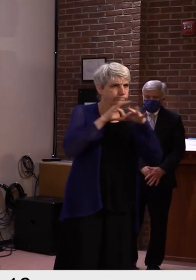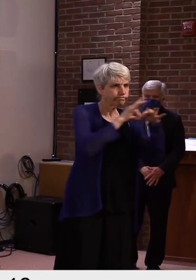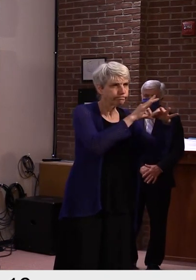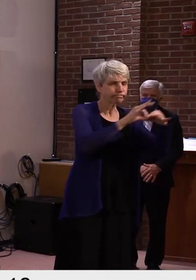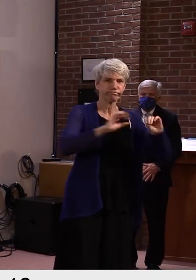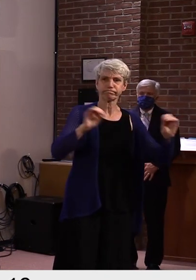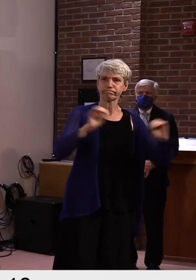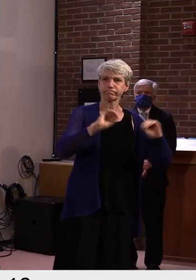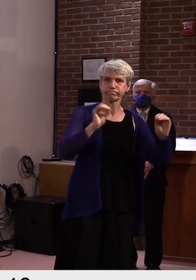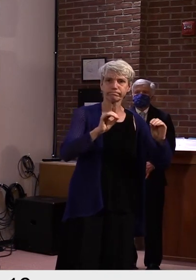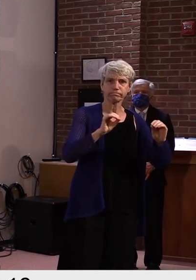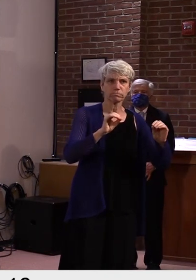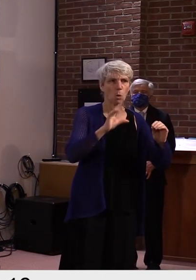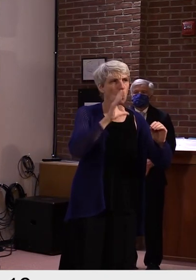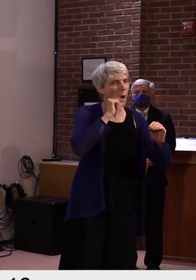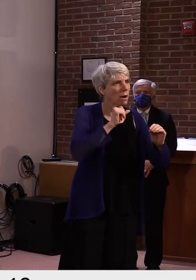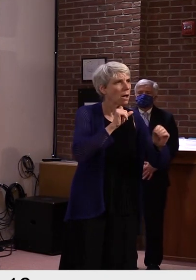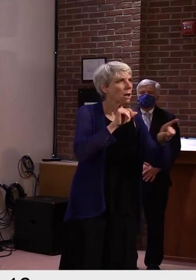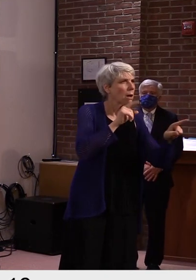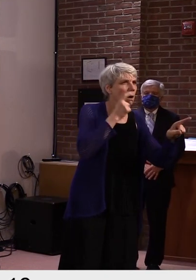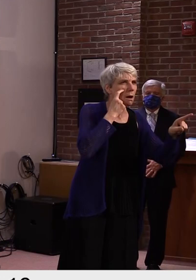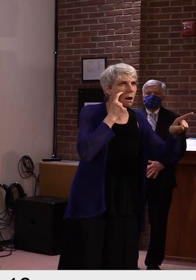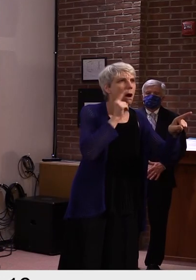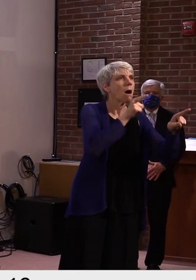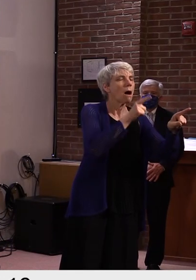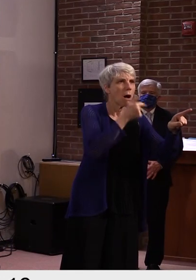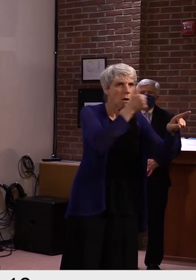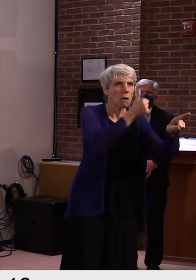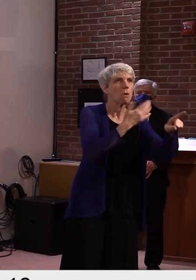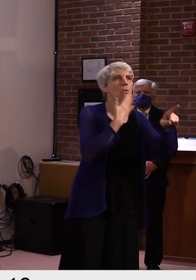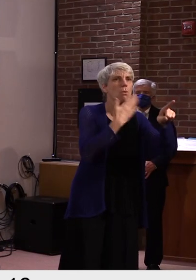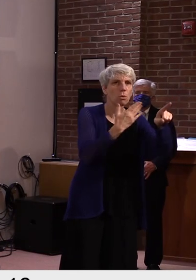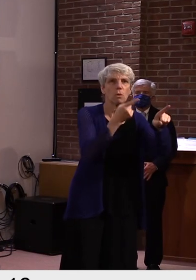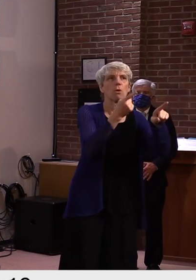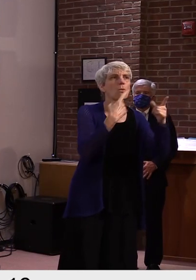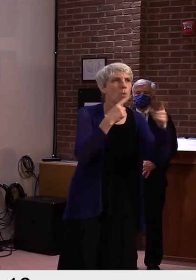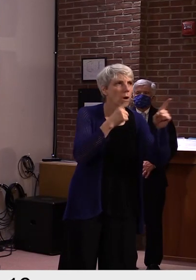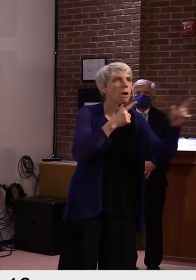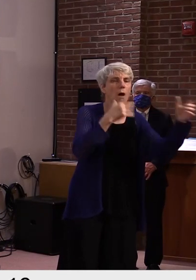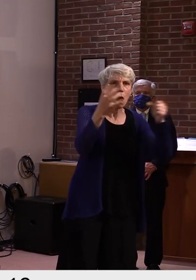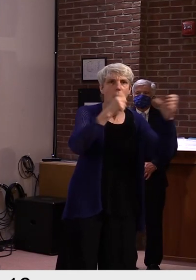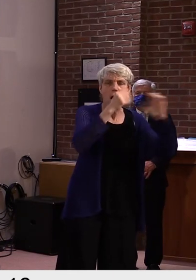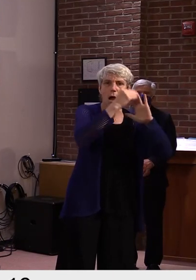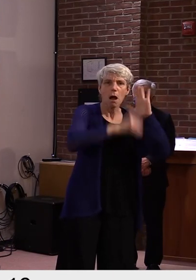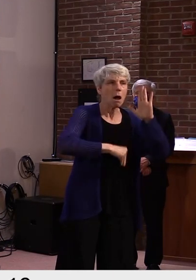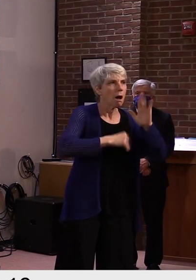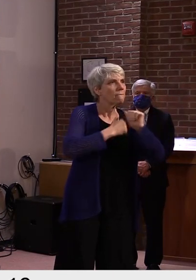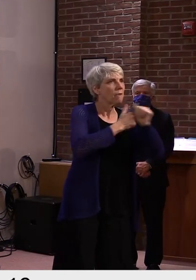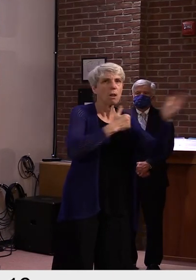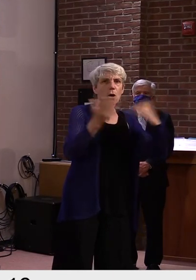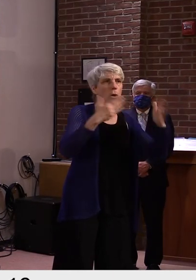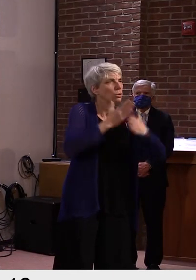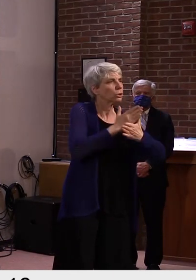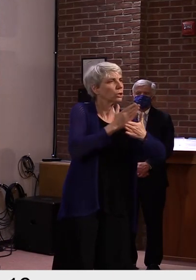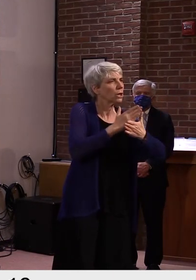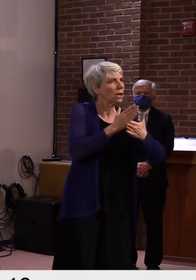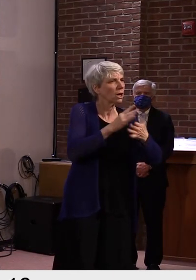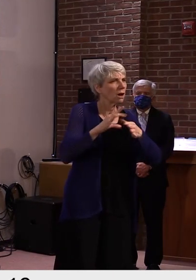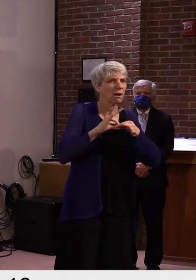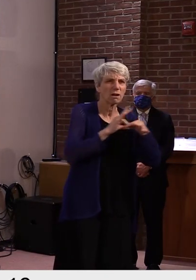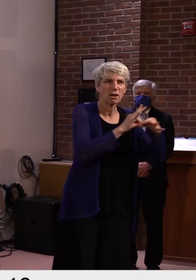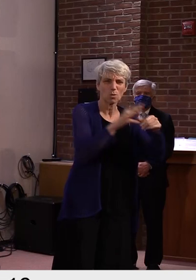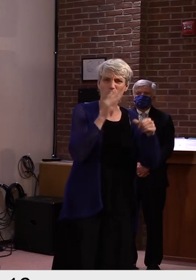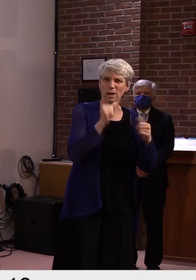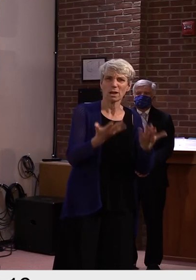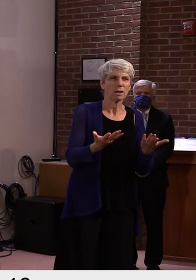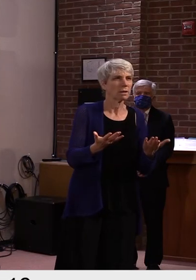working and what hasn't been working and sharing of those efforts. Well, a couple of things. First of all,